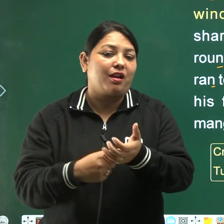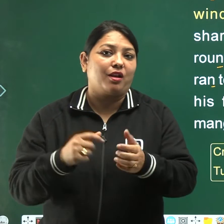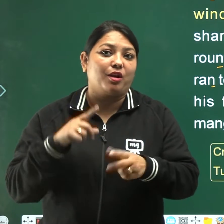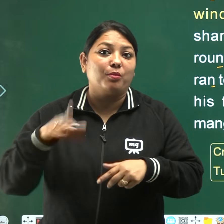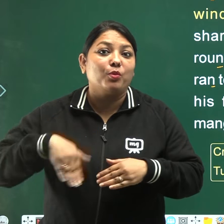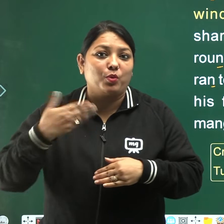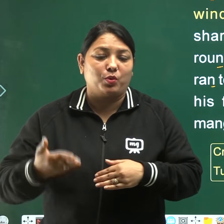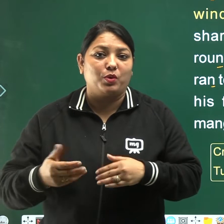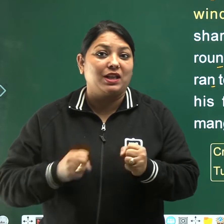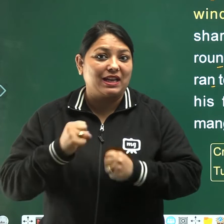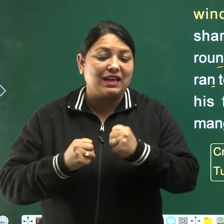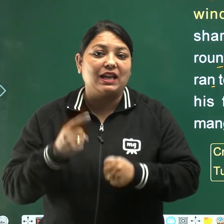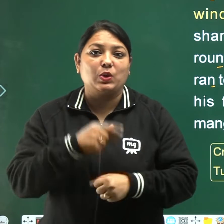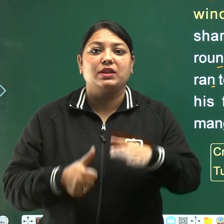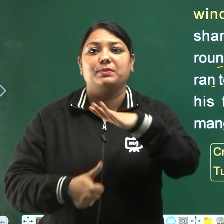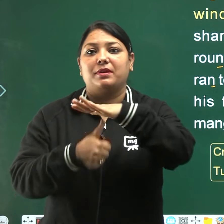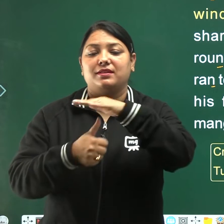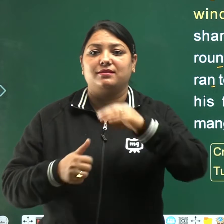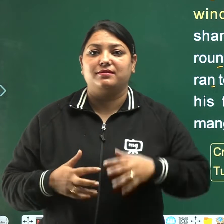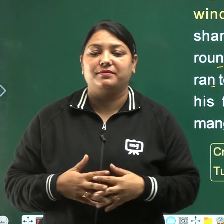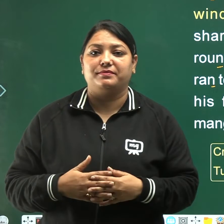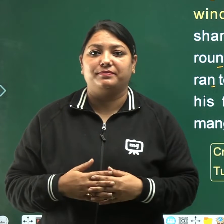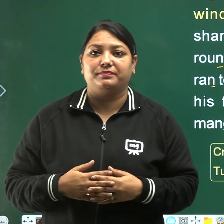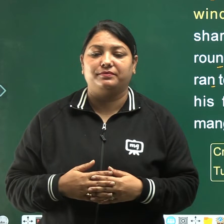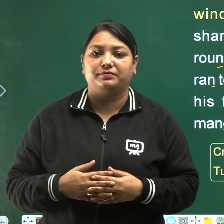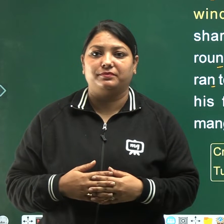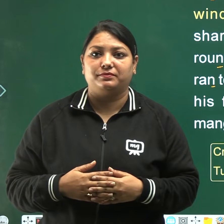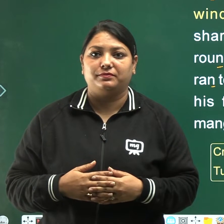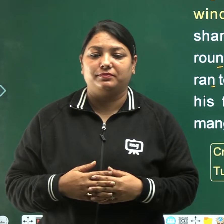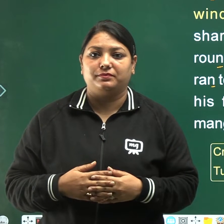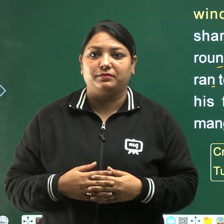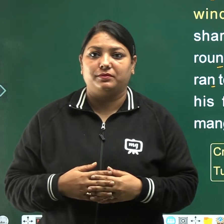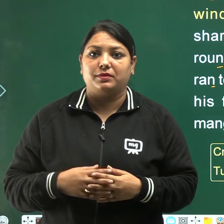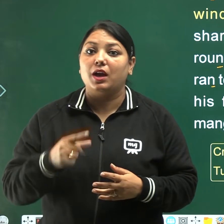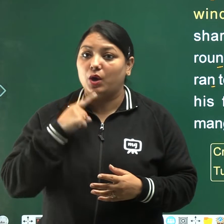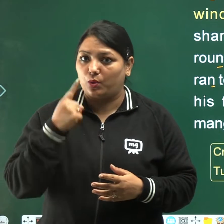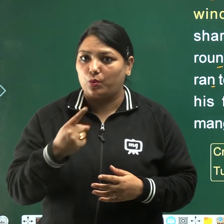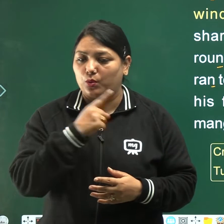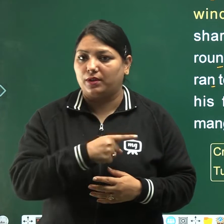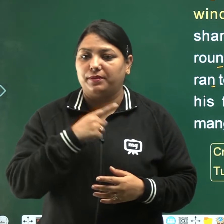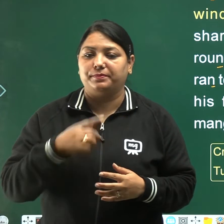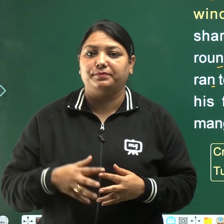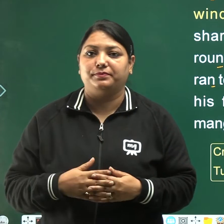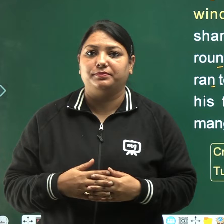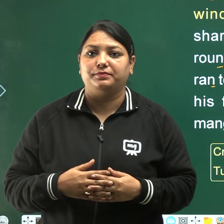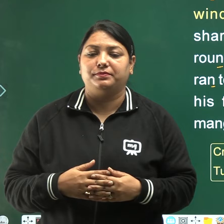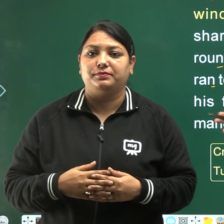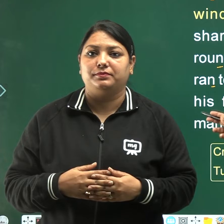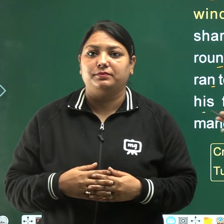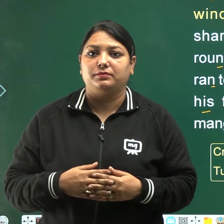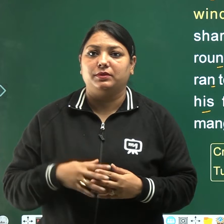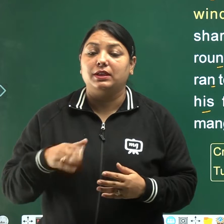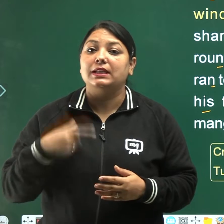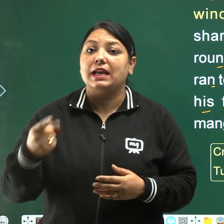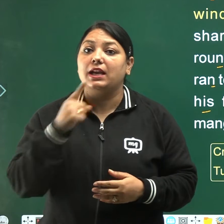and told him that